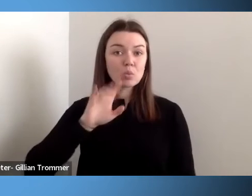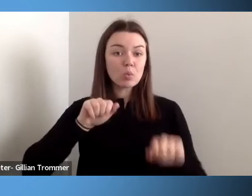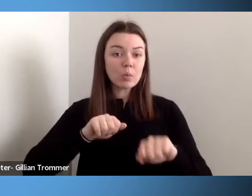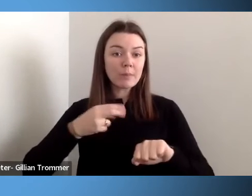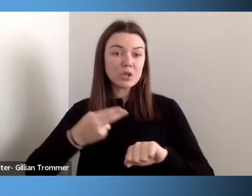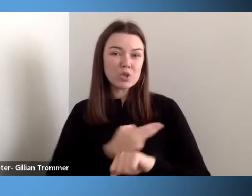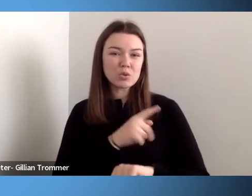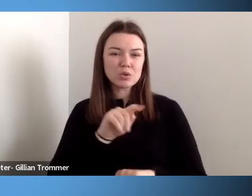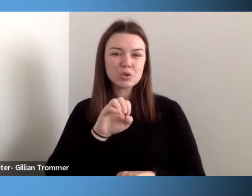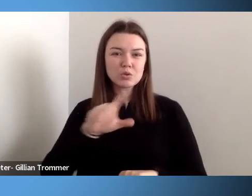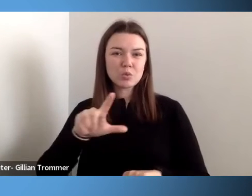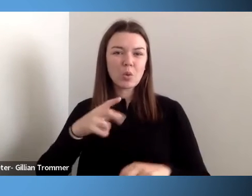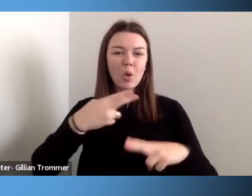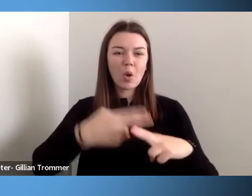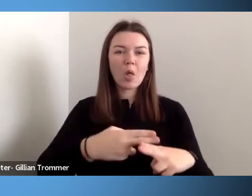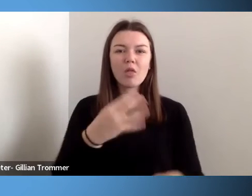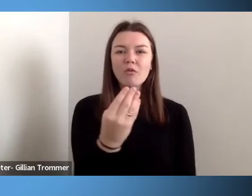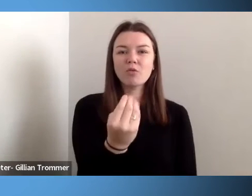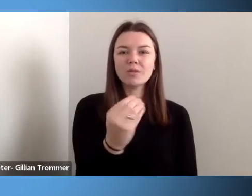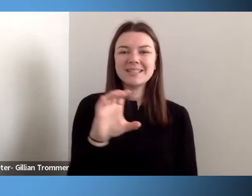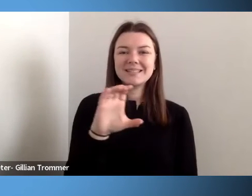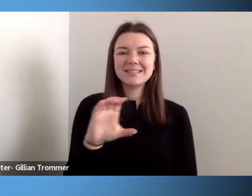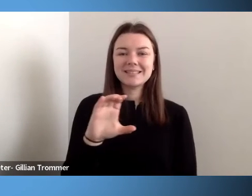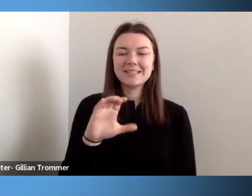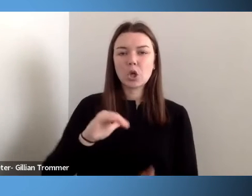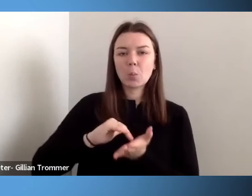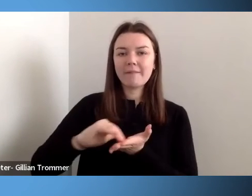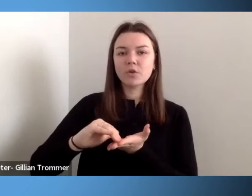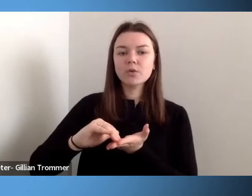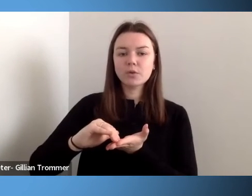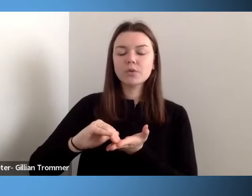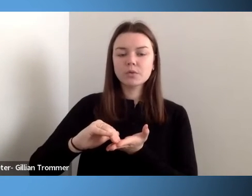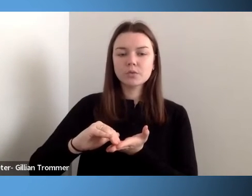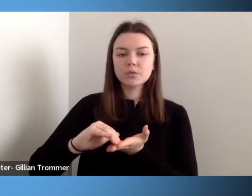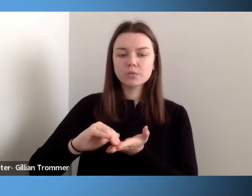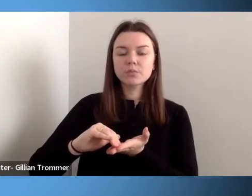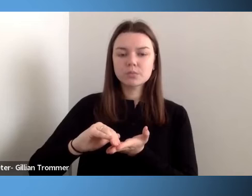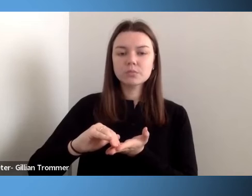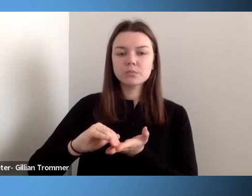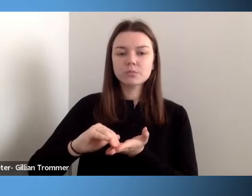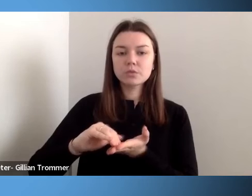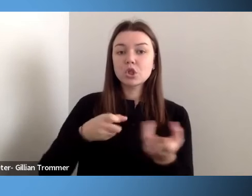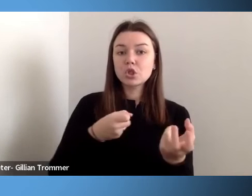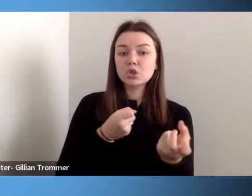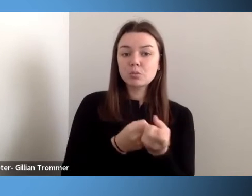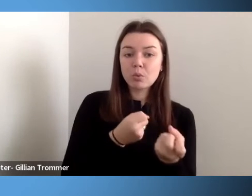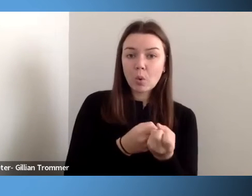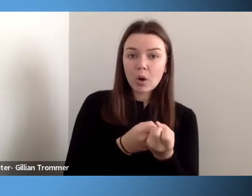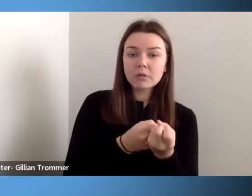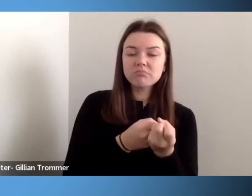14C waiver to support and drive sheltered workshops.